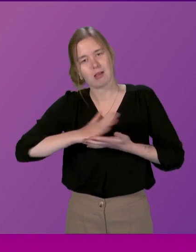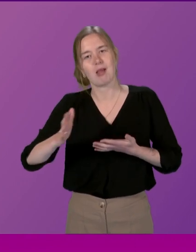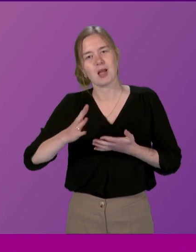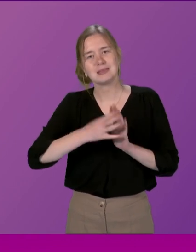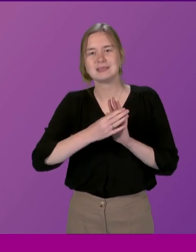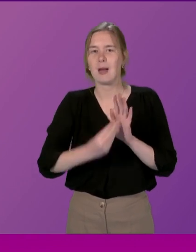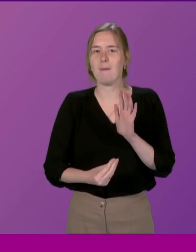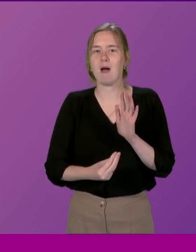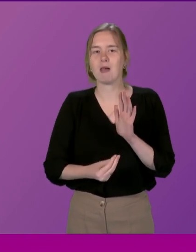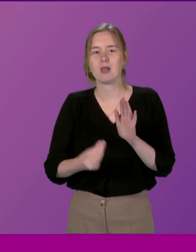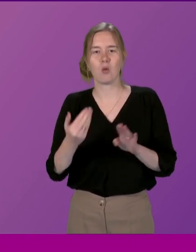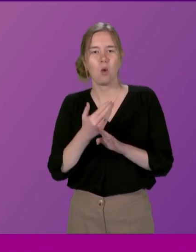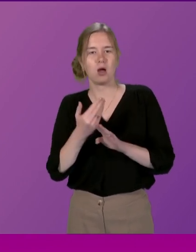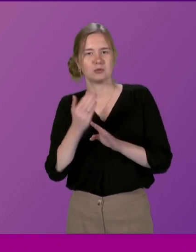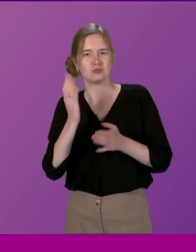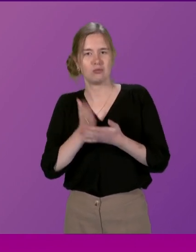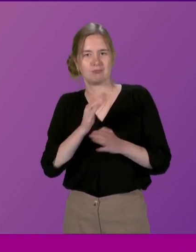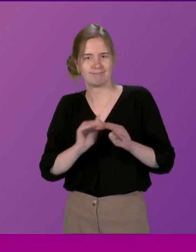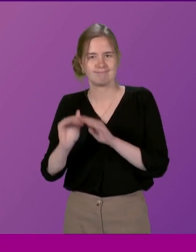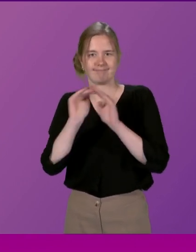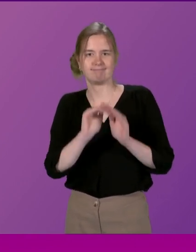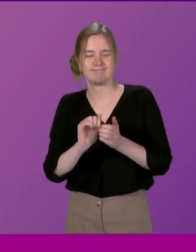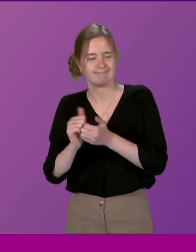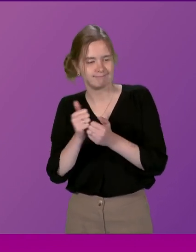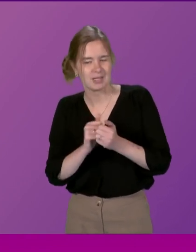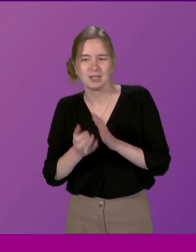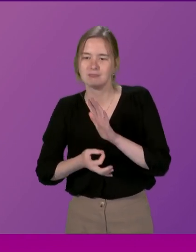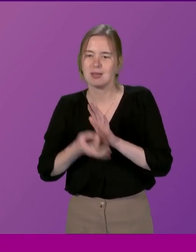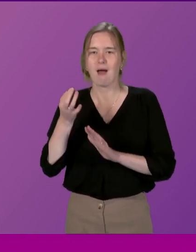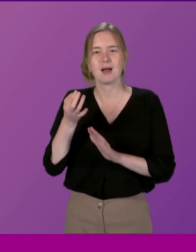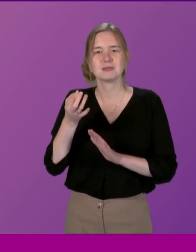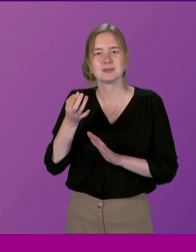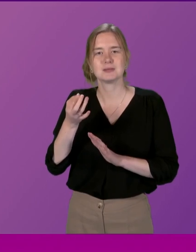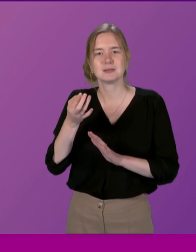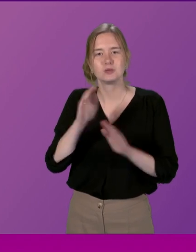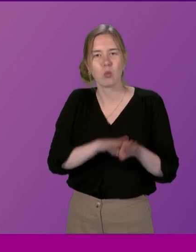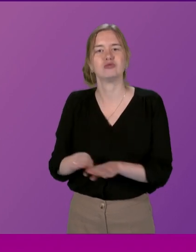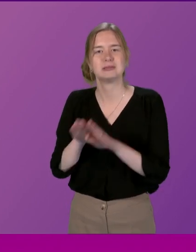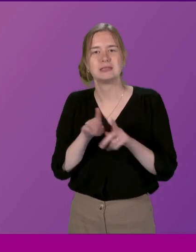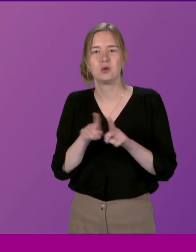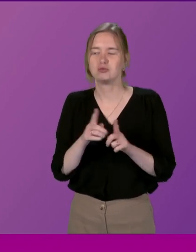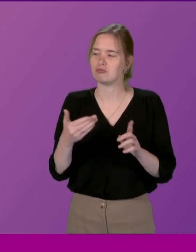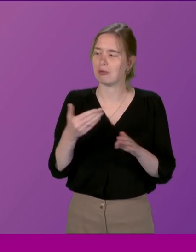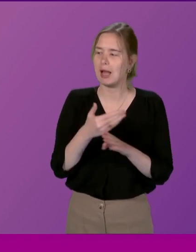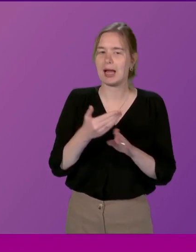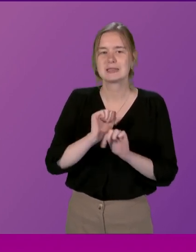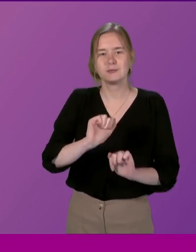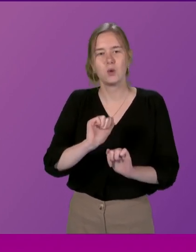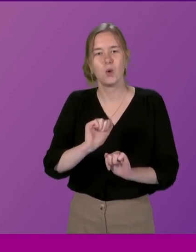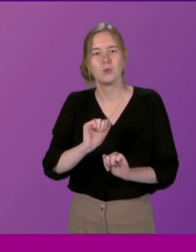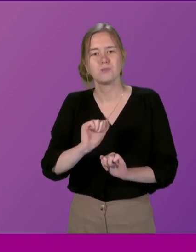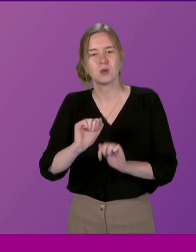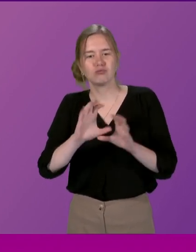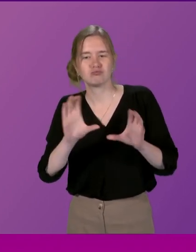of how bottom-up citizenship input can complement Enhanced representation of democracy and act as an impetus for constitutional